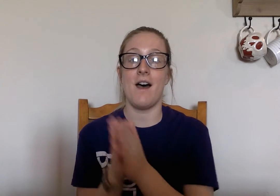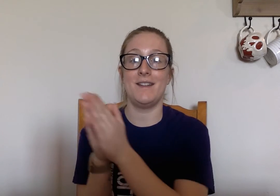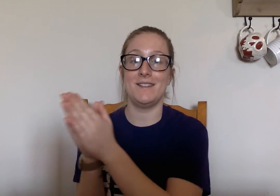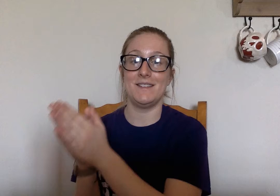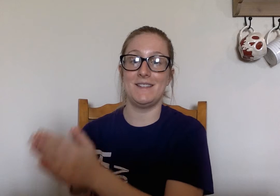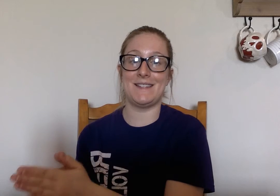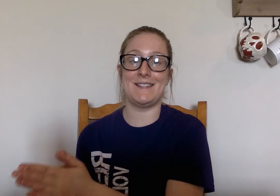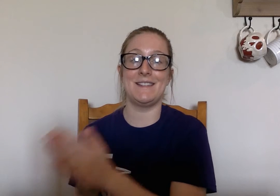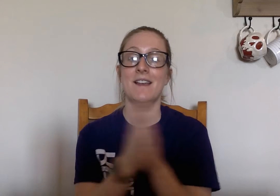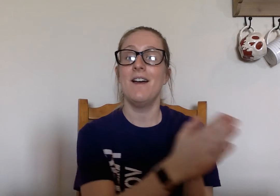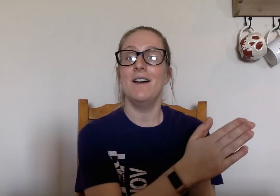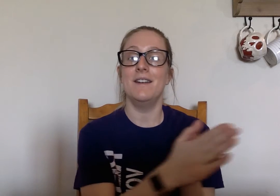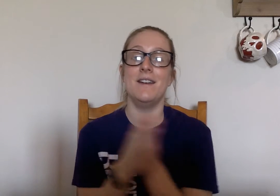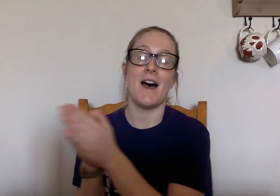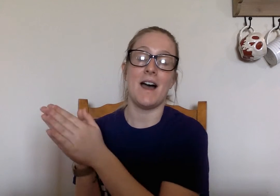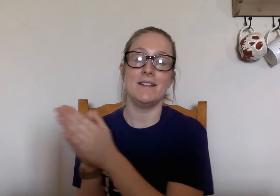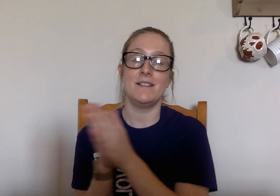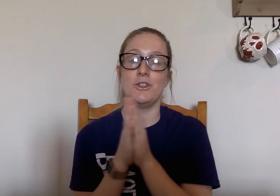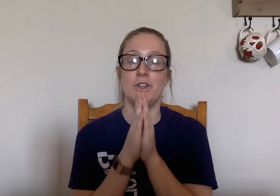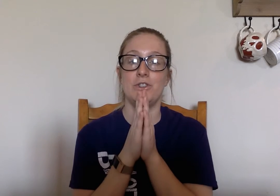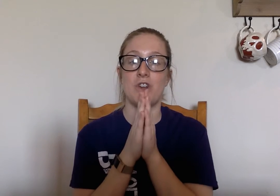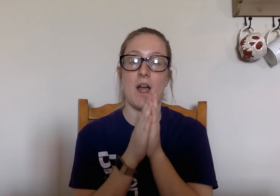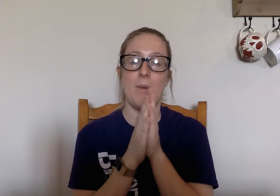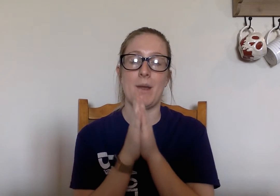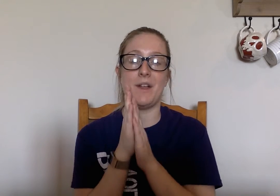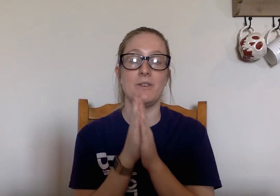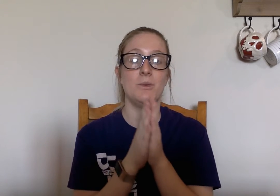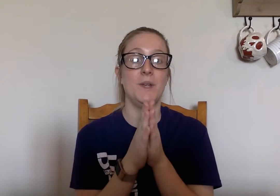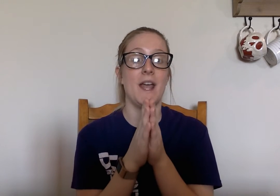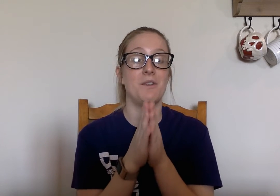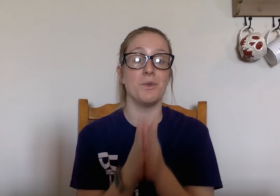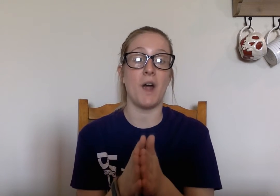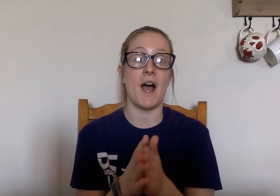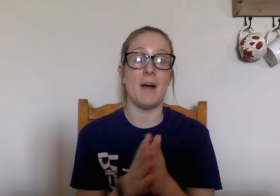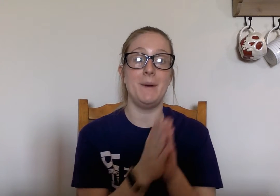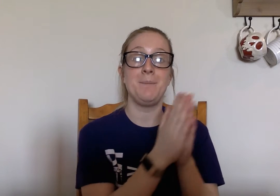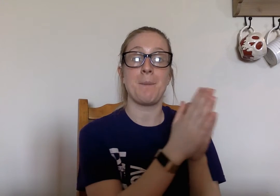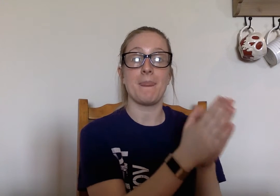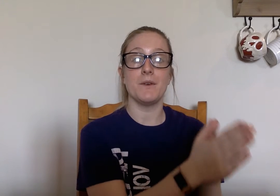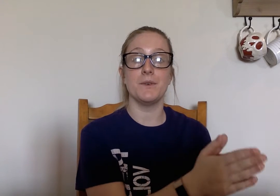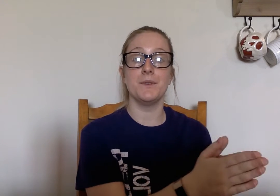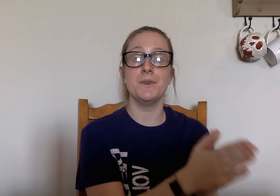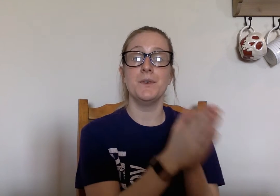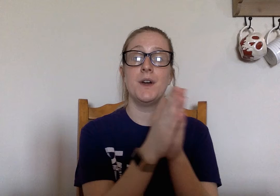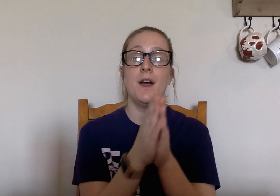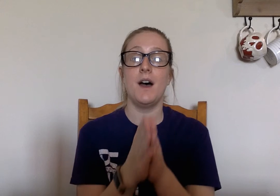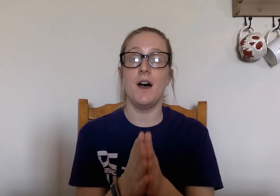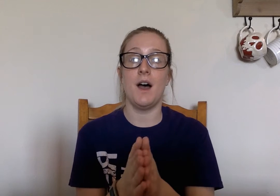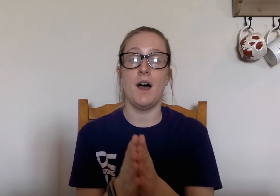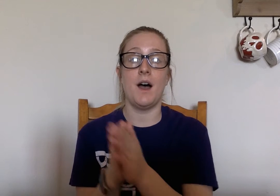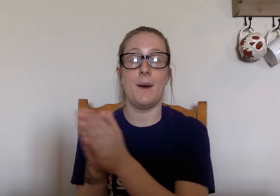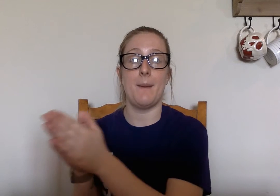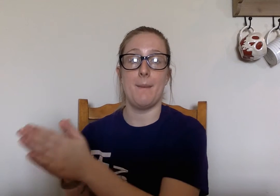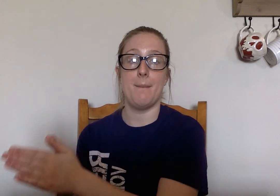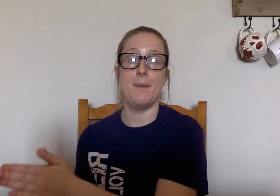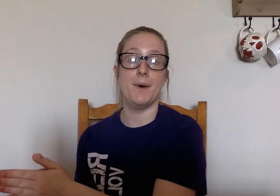hot hot hot good job and my last one we have rob R, A, B,